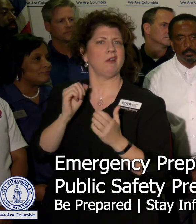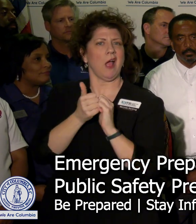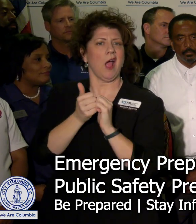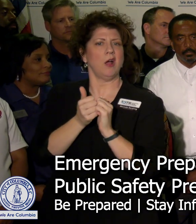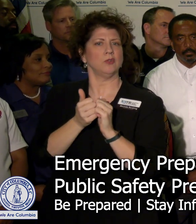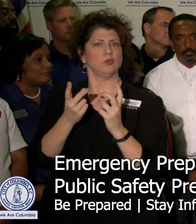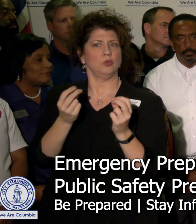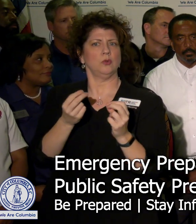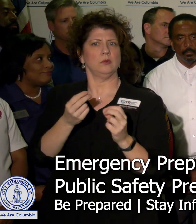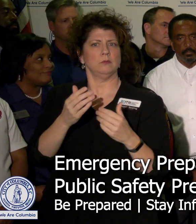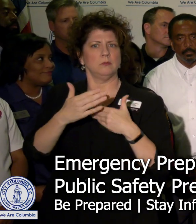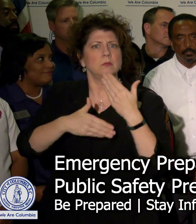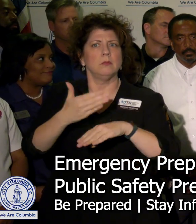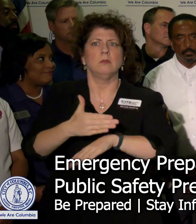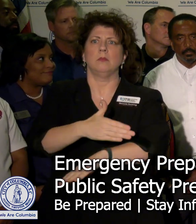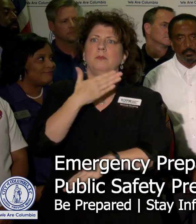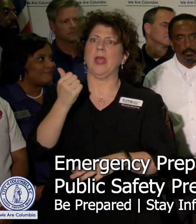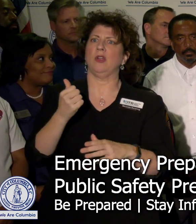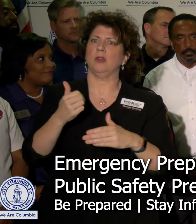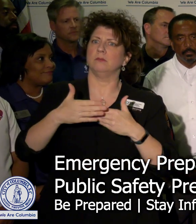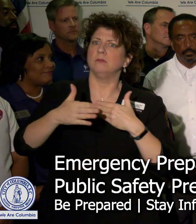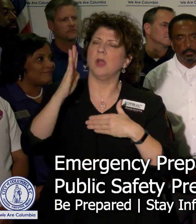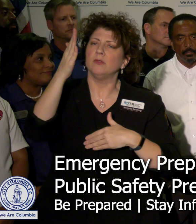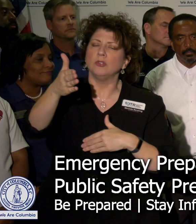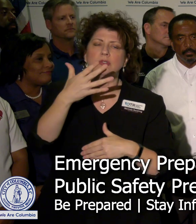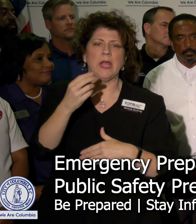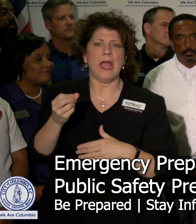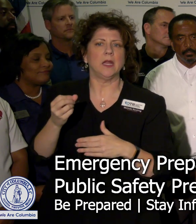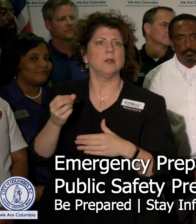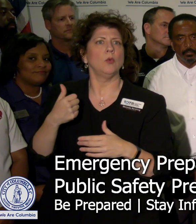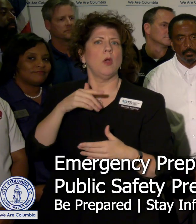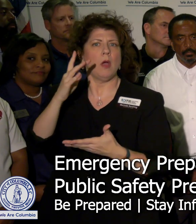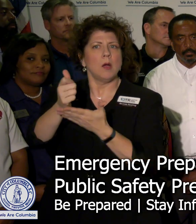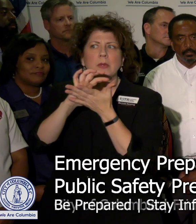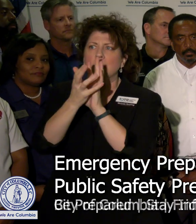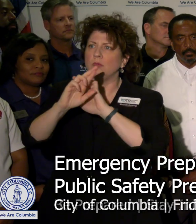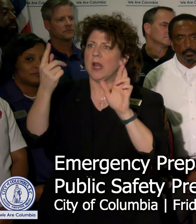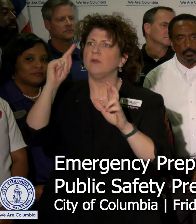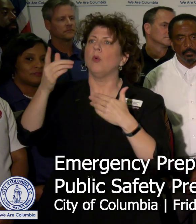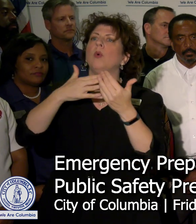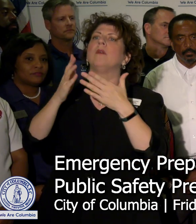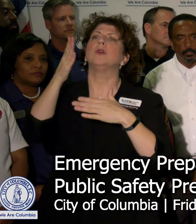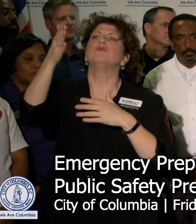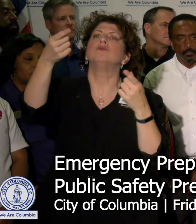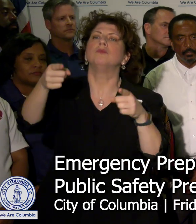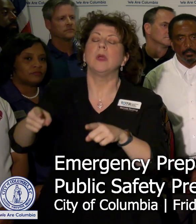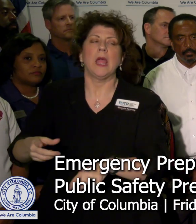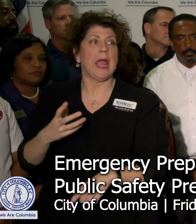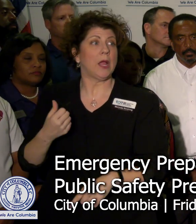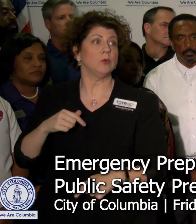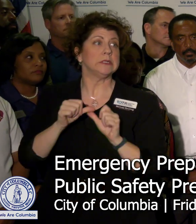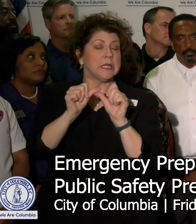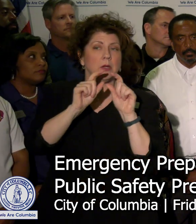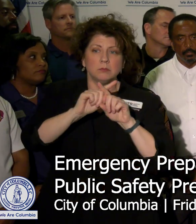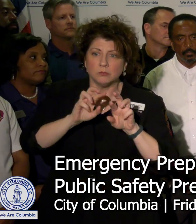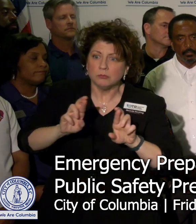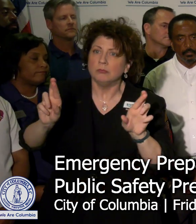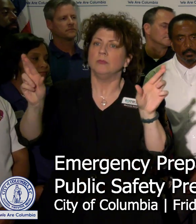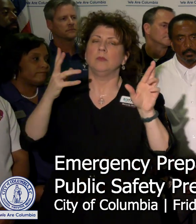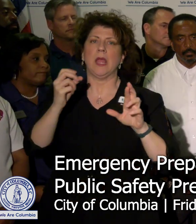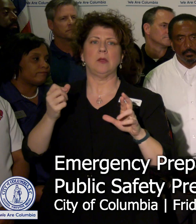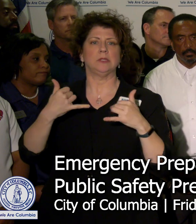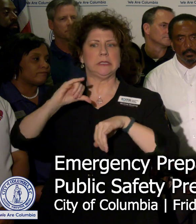And constant communication helps us prepare for whatever may come. So we're preparing and we're praying. So